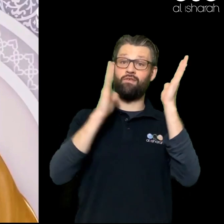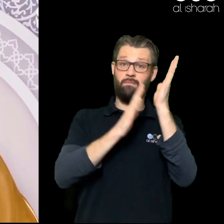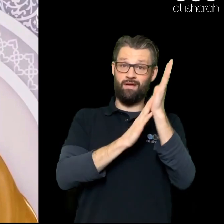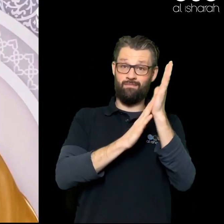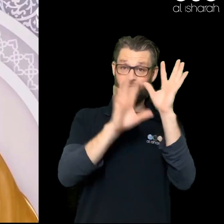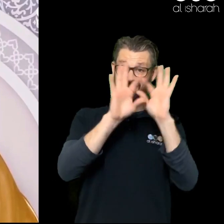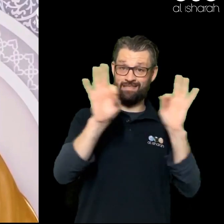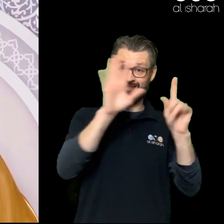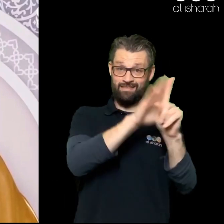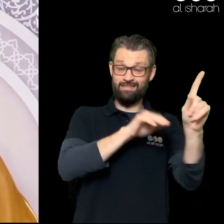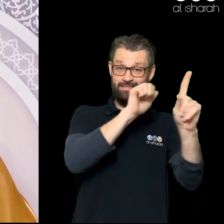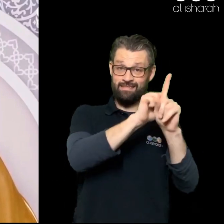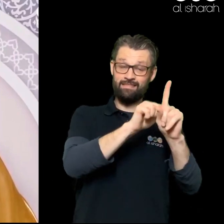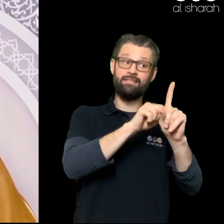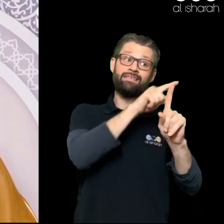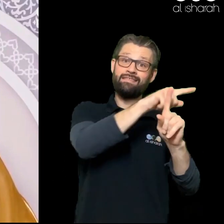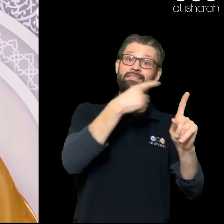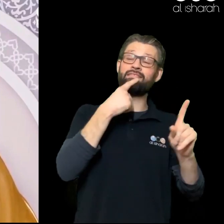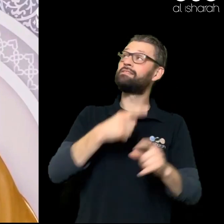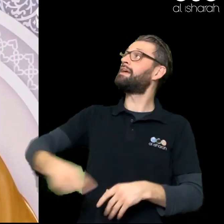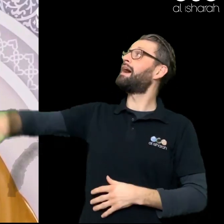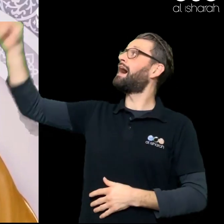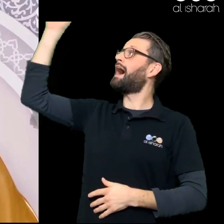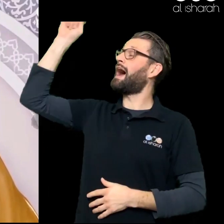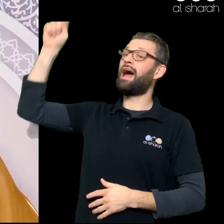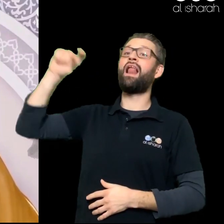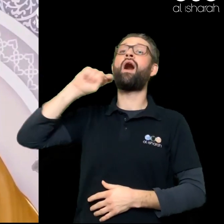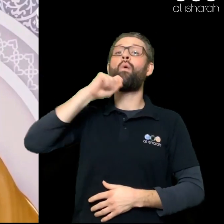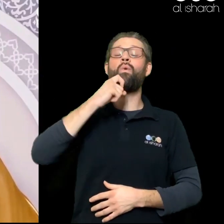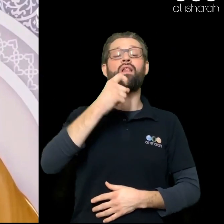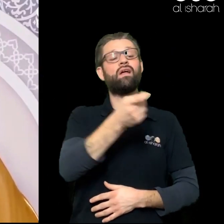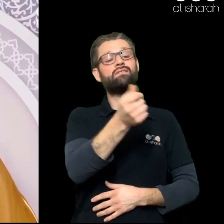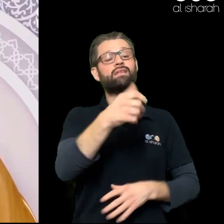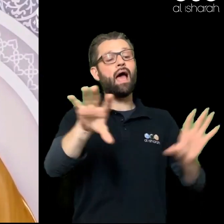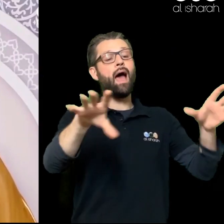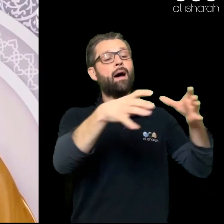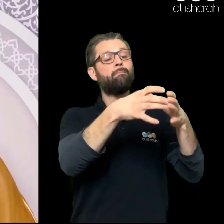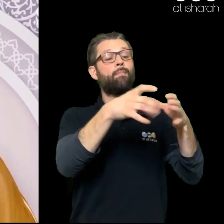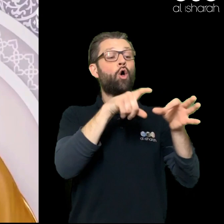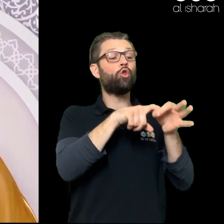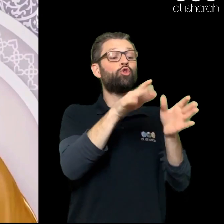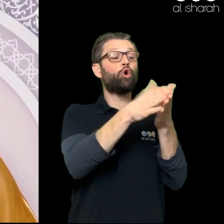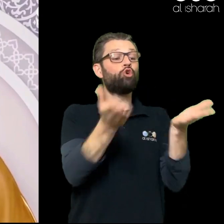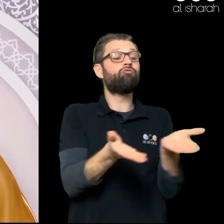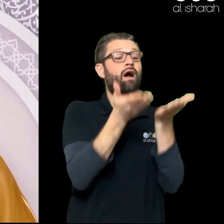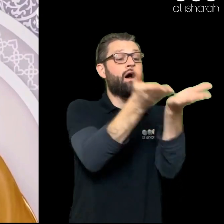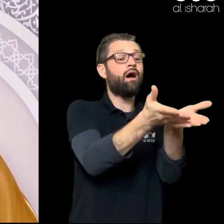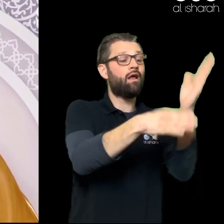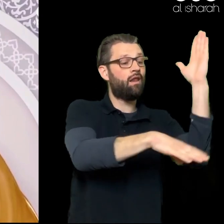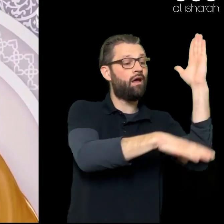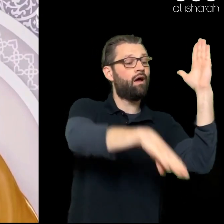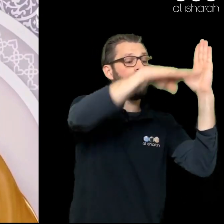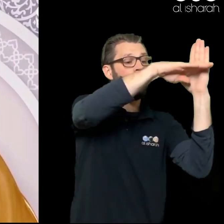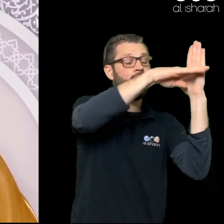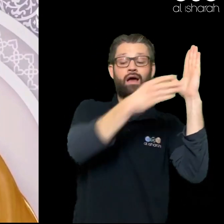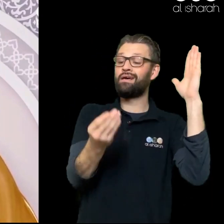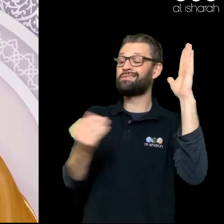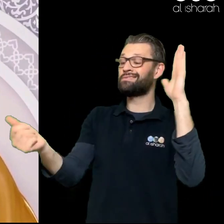Allah subhanahu wa ta'ala Is telling us Through the blessed lips Of Muhammad sallallahu alayhi wa sallam Those who recite the Quran